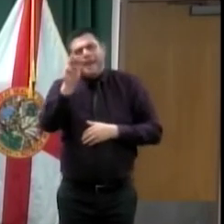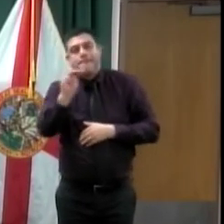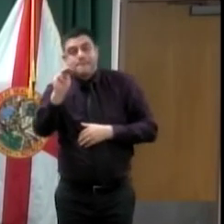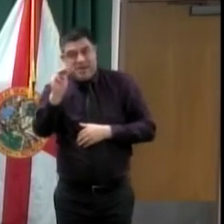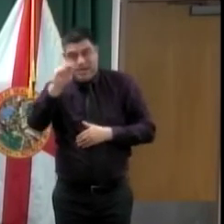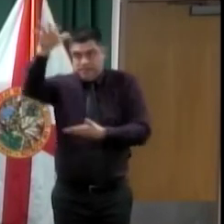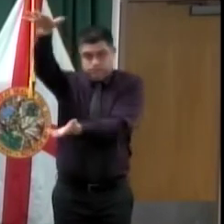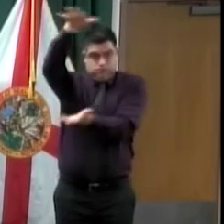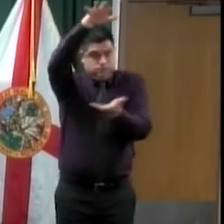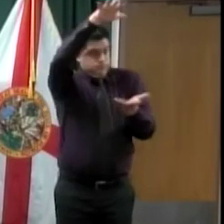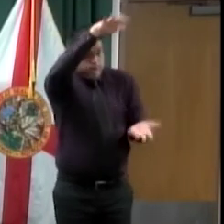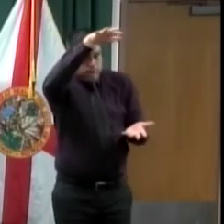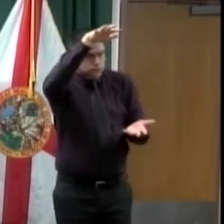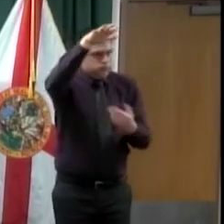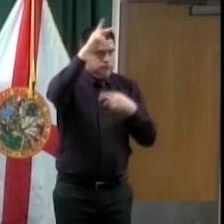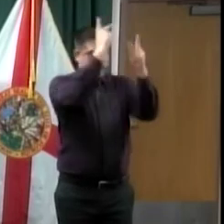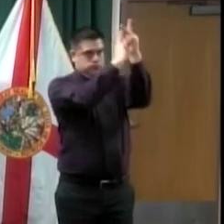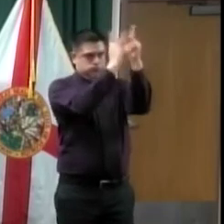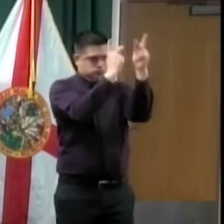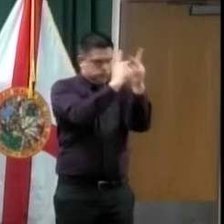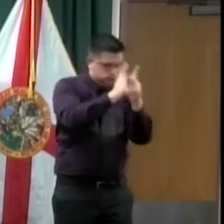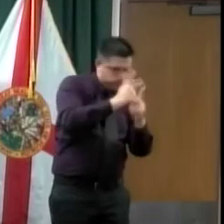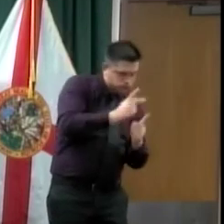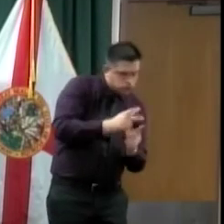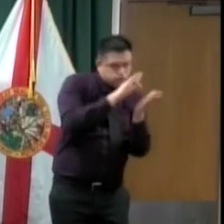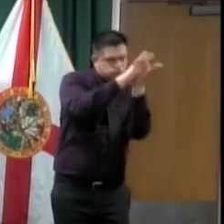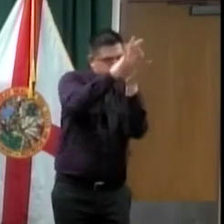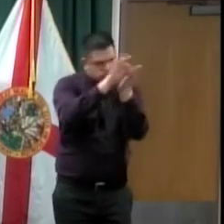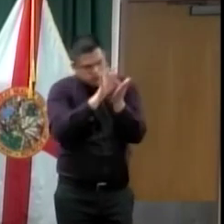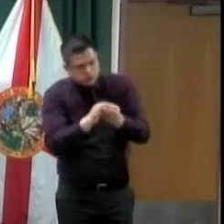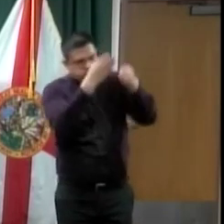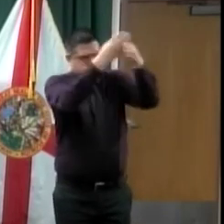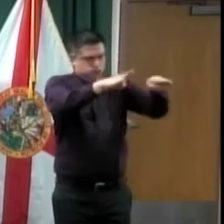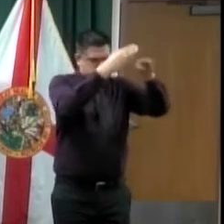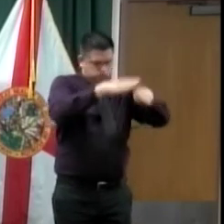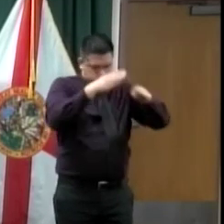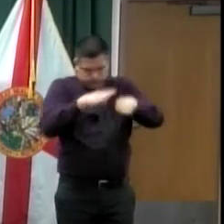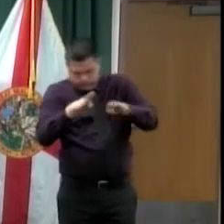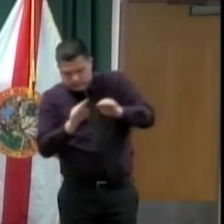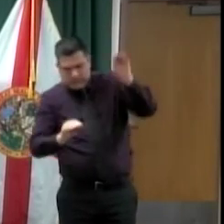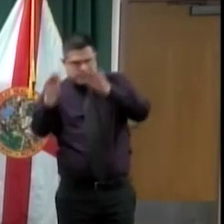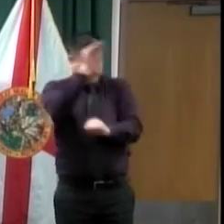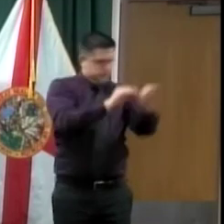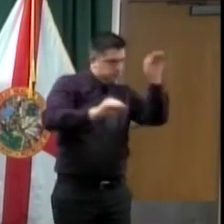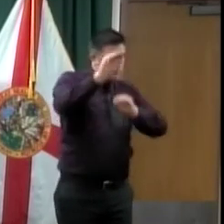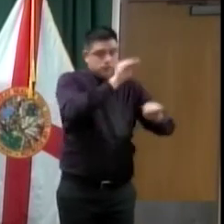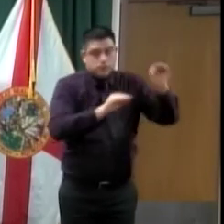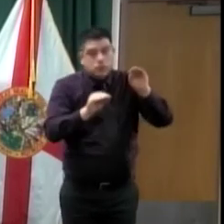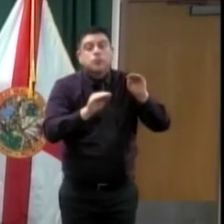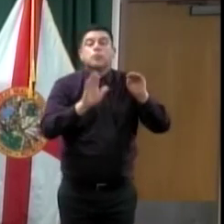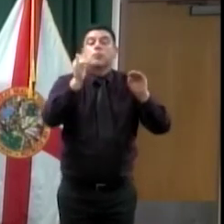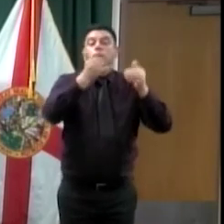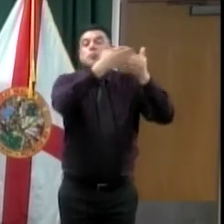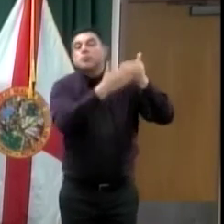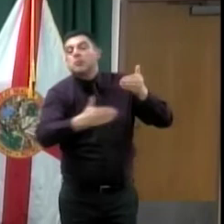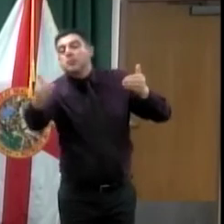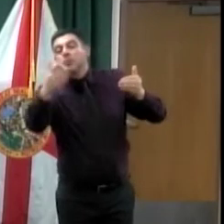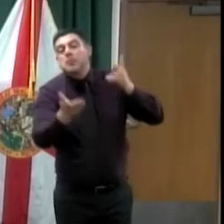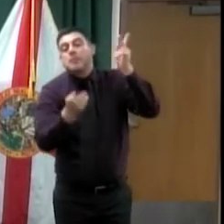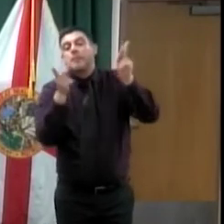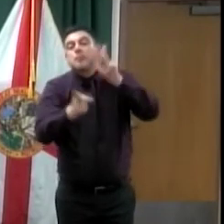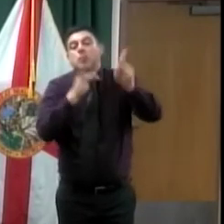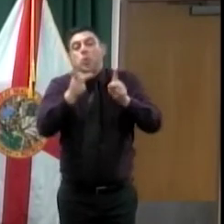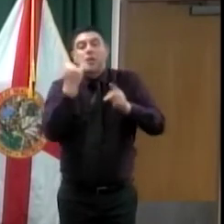suspect there are going be more people out of work. So it's another challenge we in government are going to be faced with. But we've just